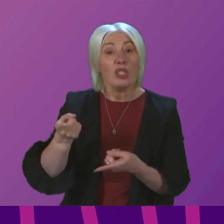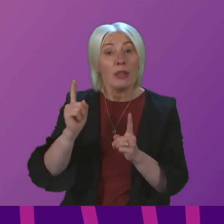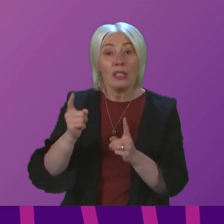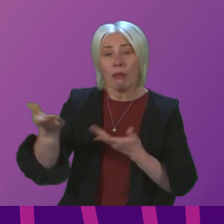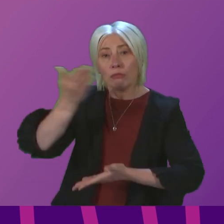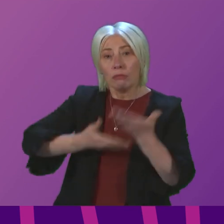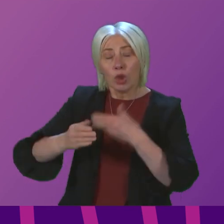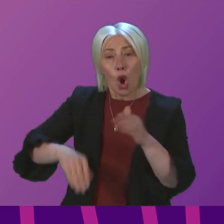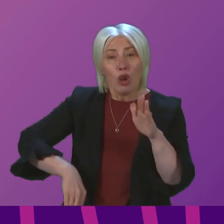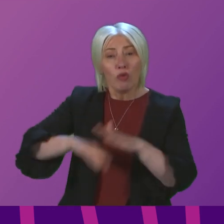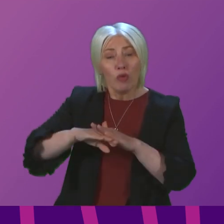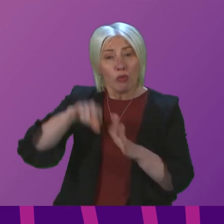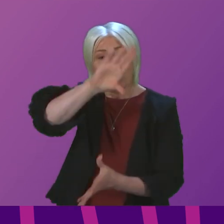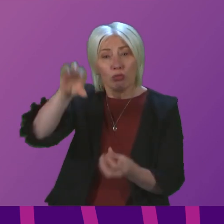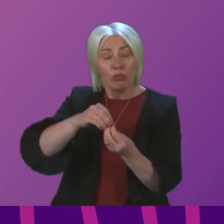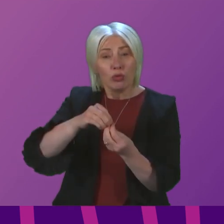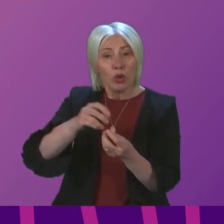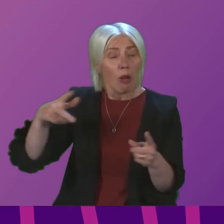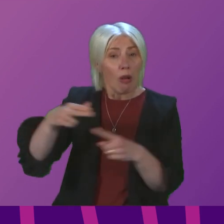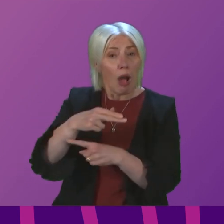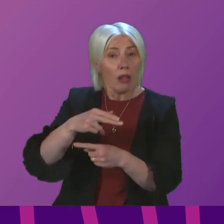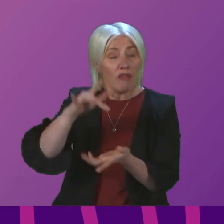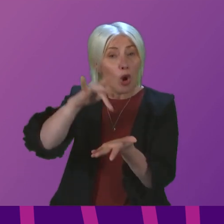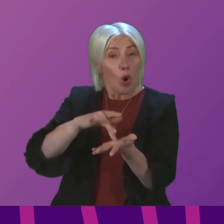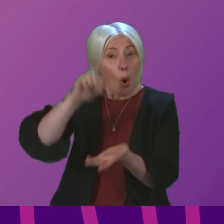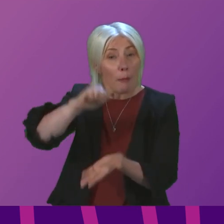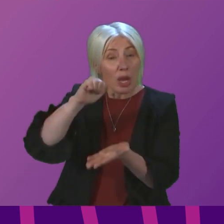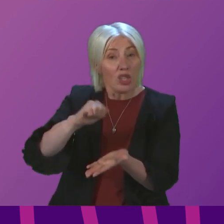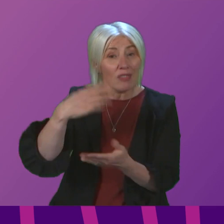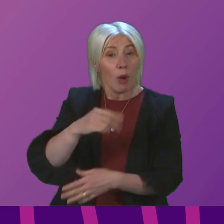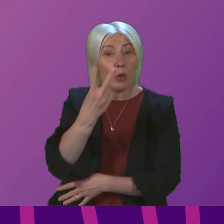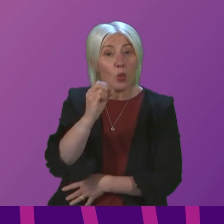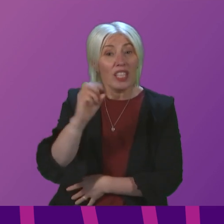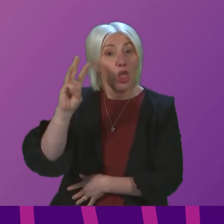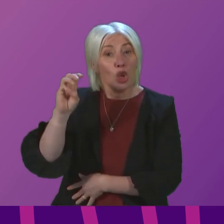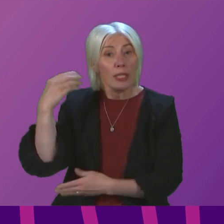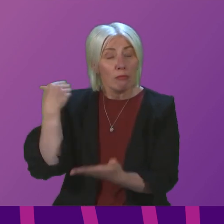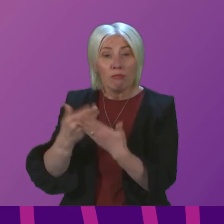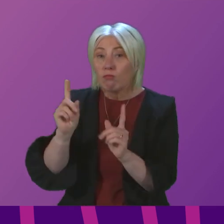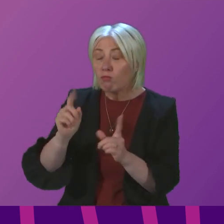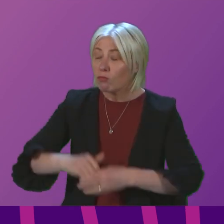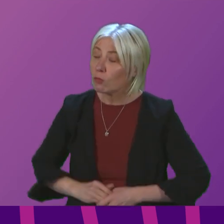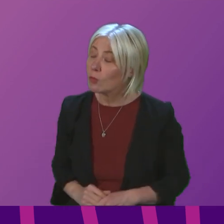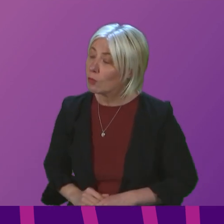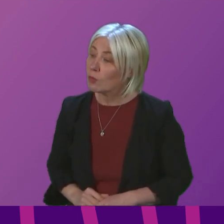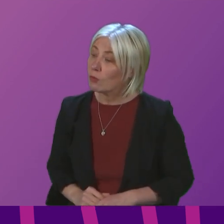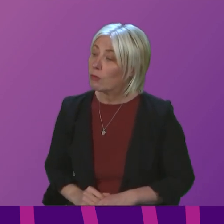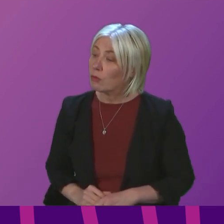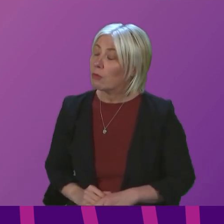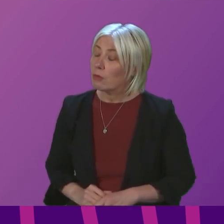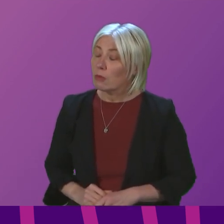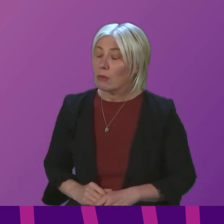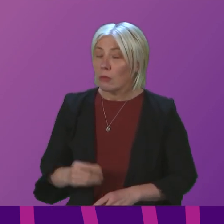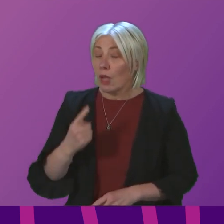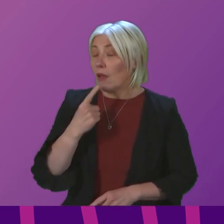what is the total cut in council core budgets since 2013? First Minister. In terms of, I've just